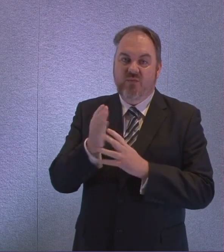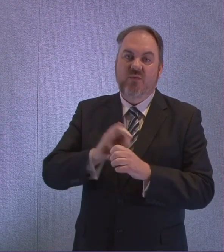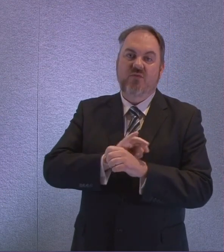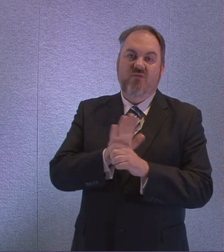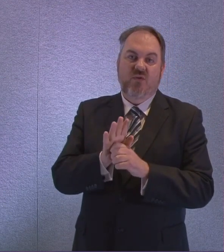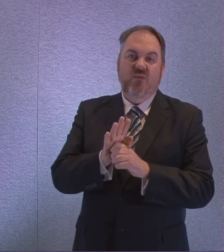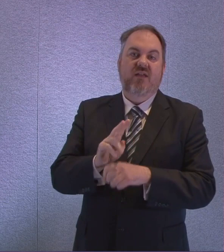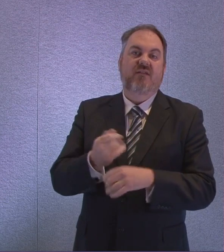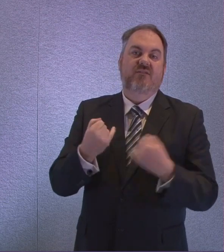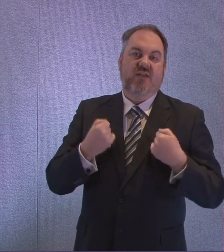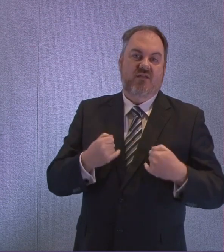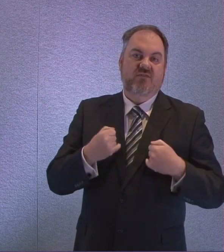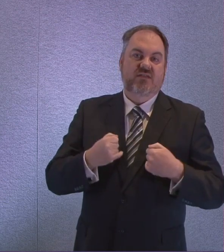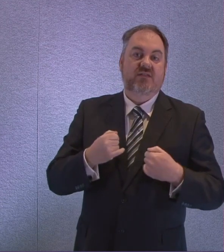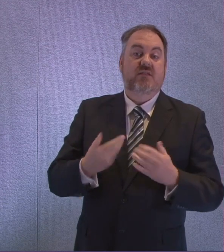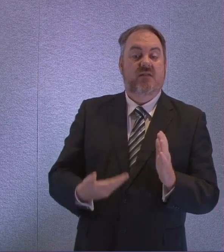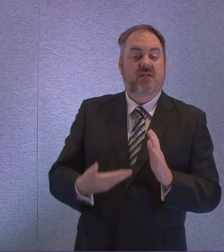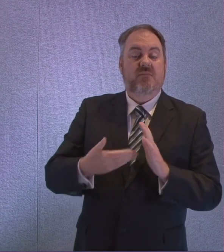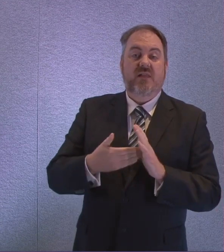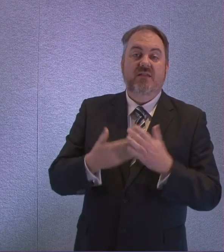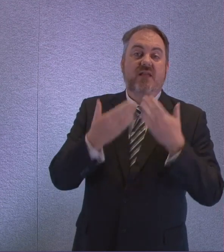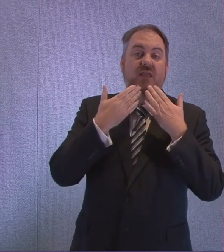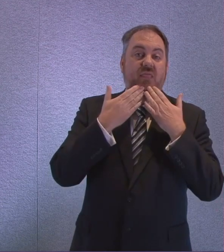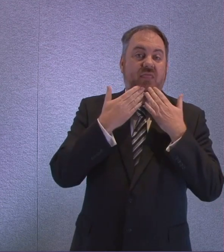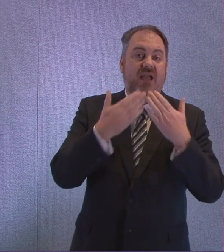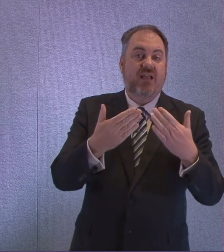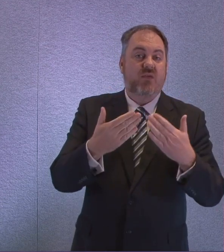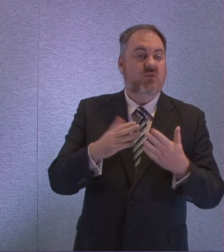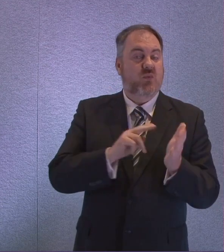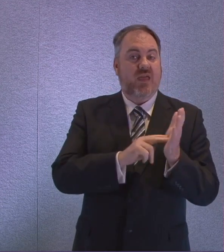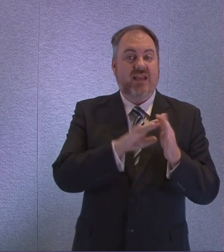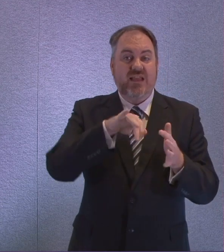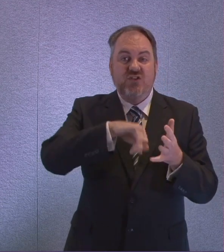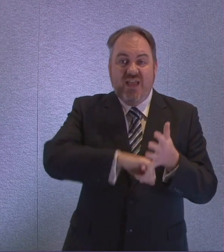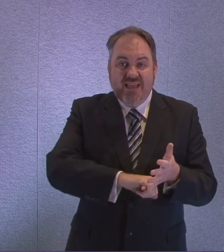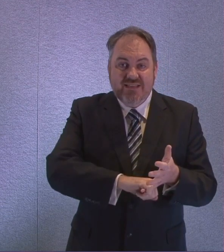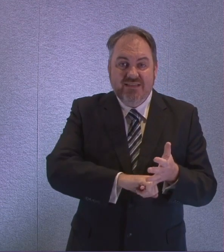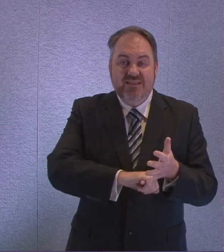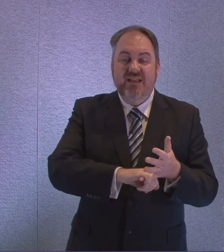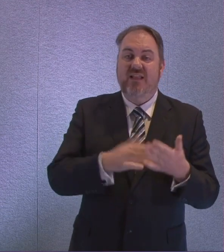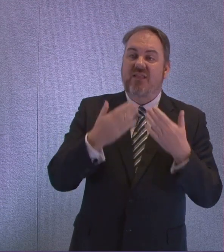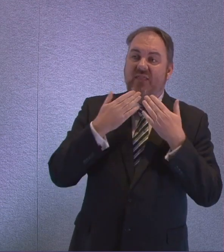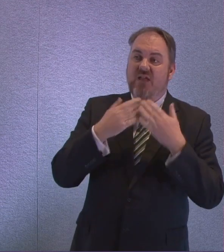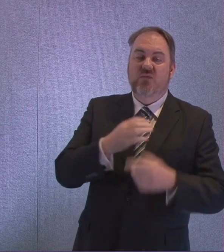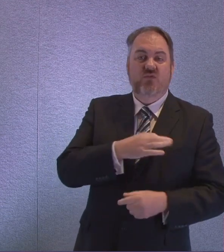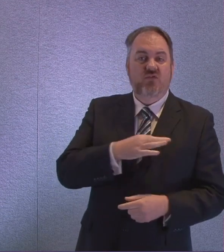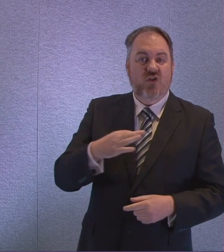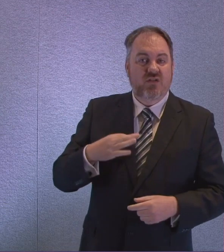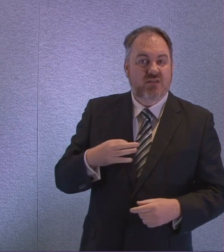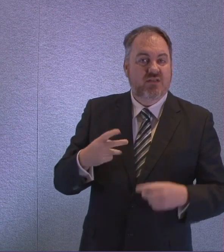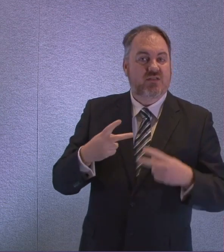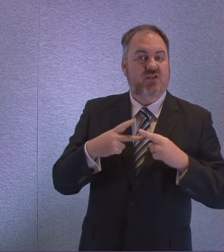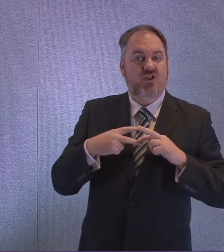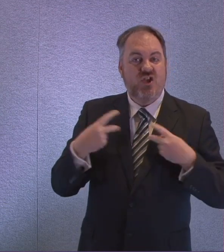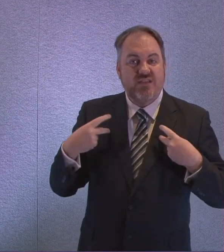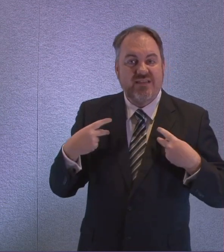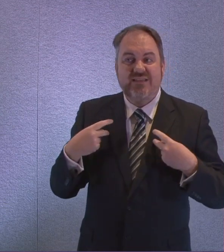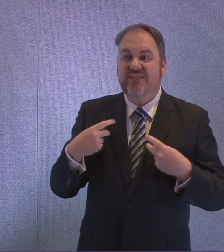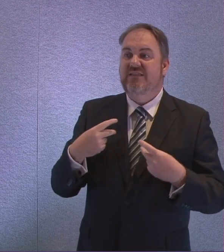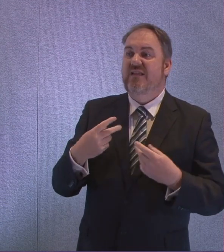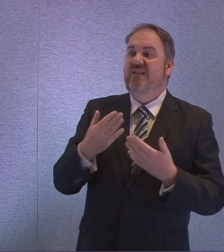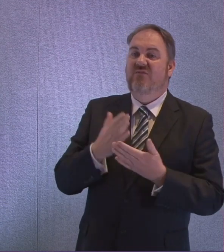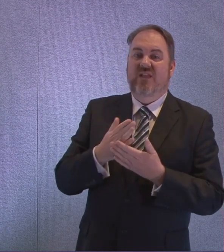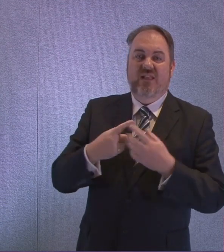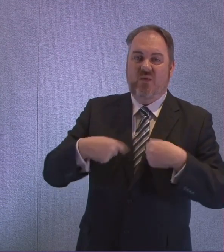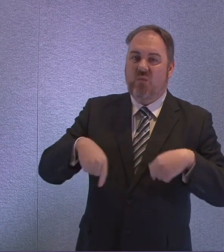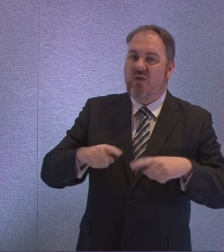time of crisis. That, of course, includes our health and care staff and I expect that all of us and thousands across the country will